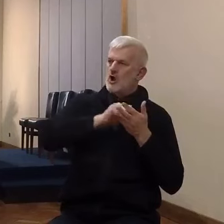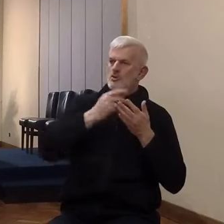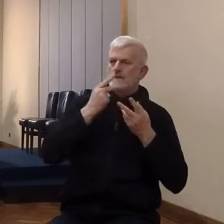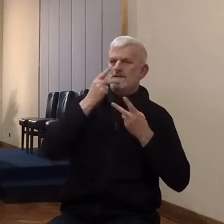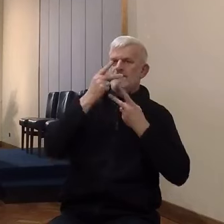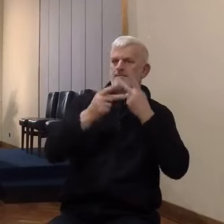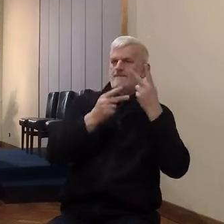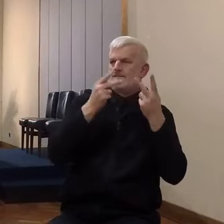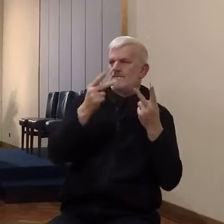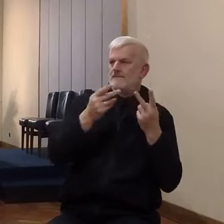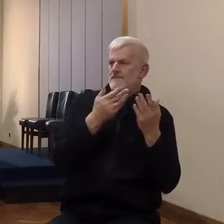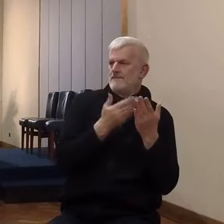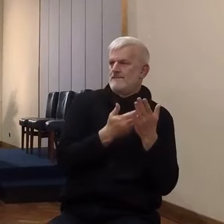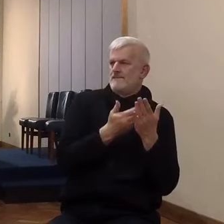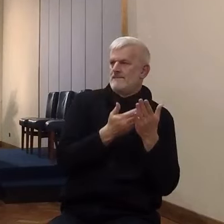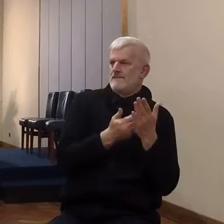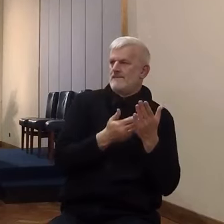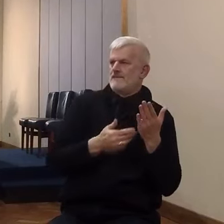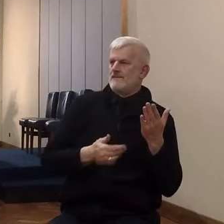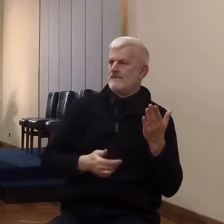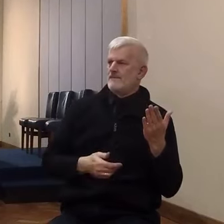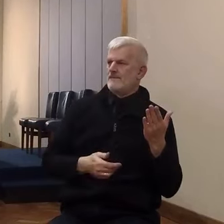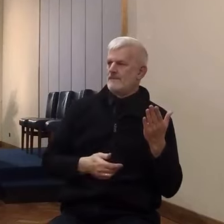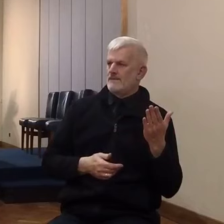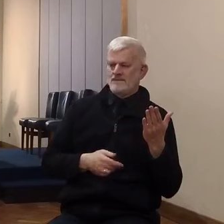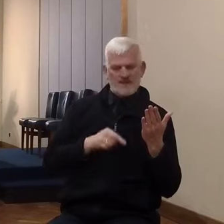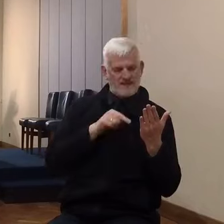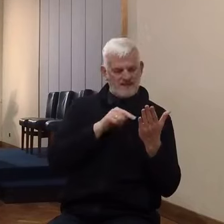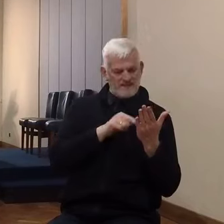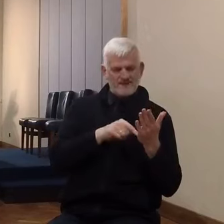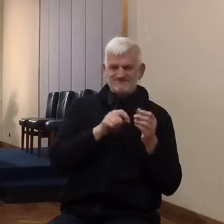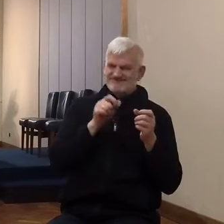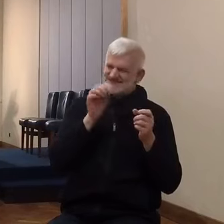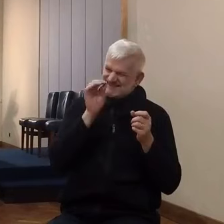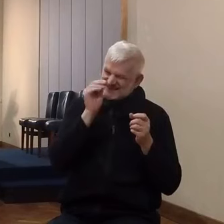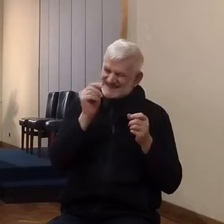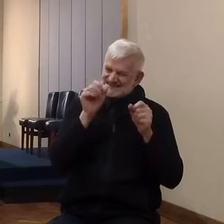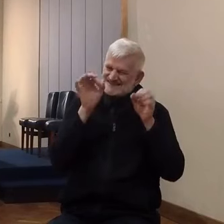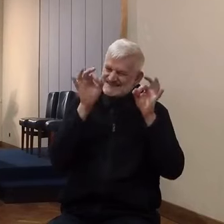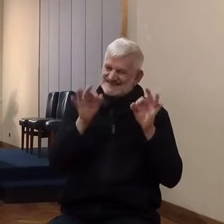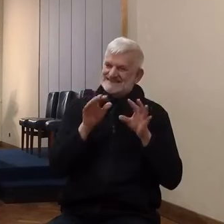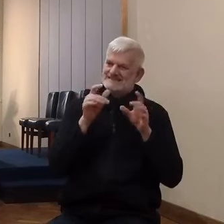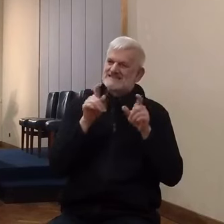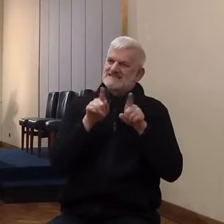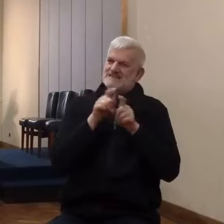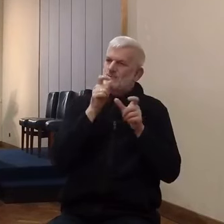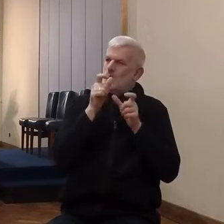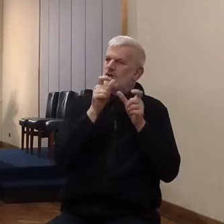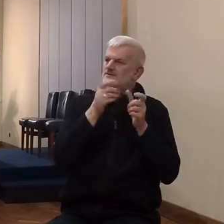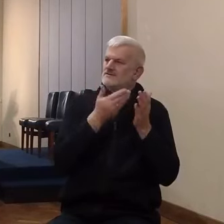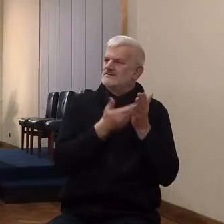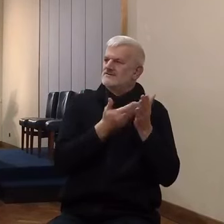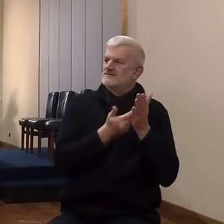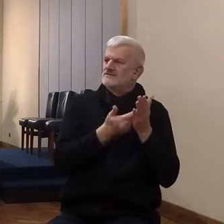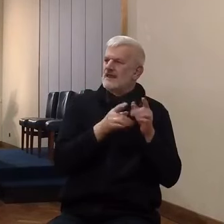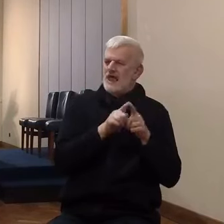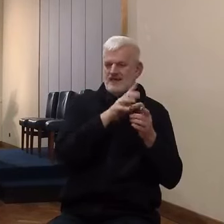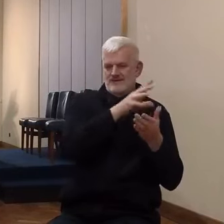Israel has been noised abroad. And she almost quotes the words